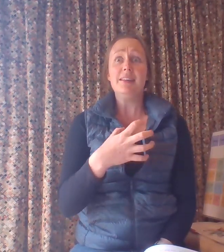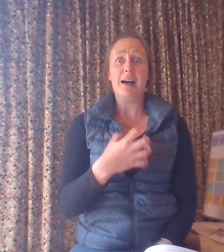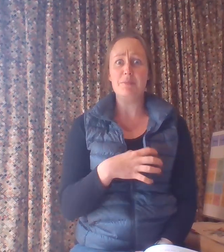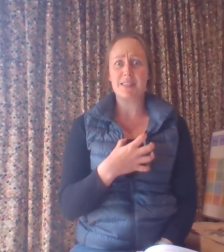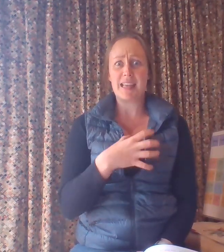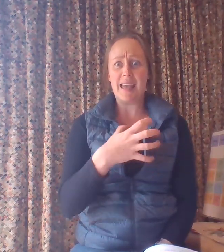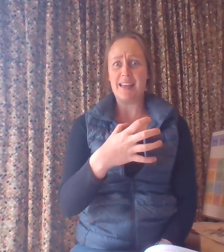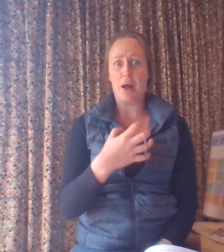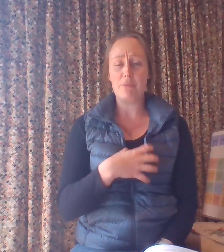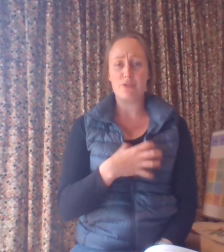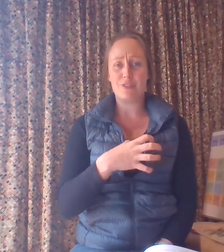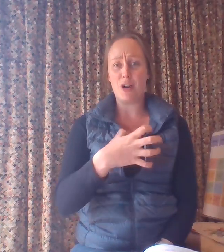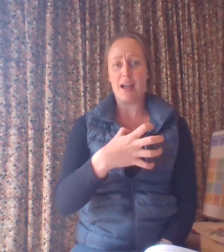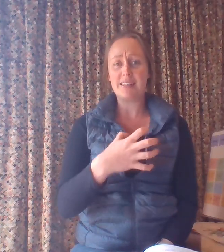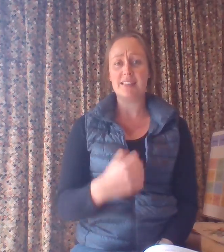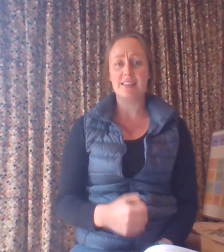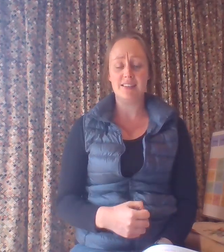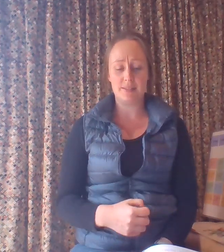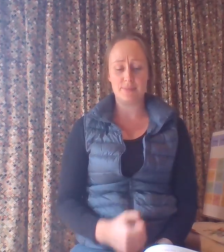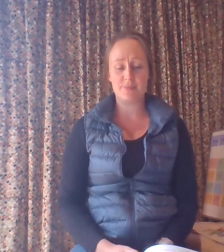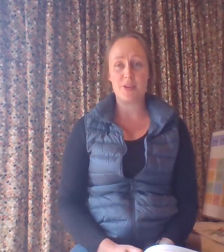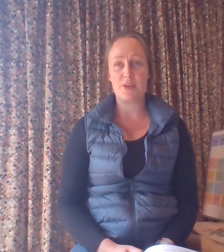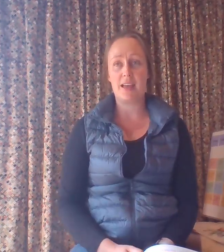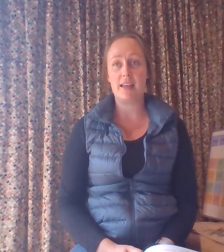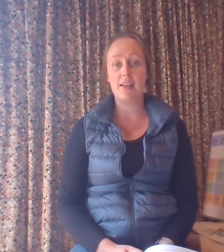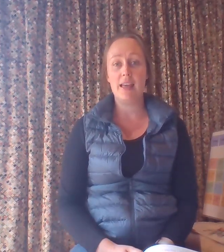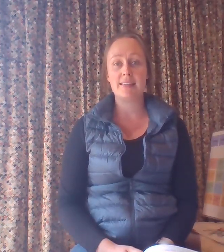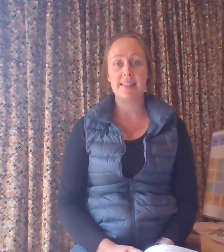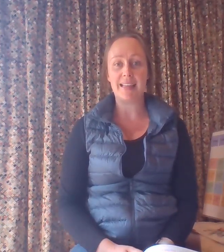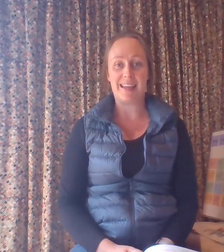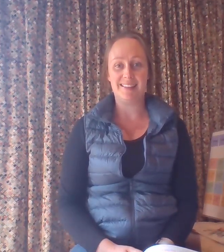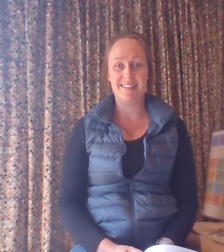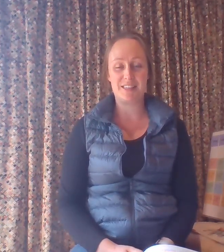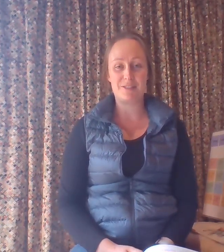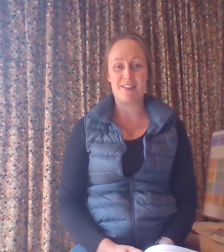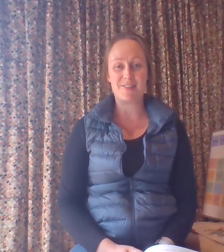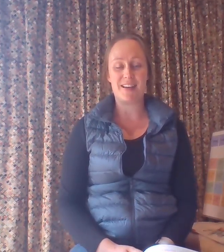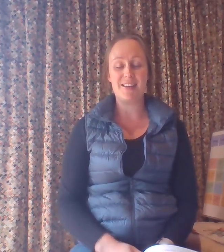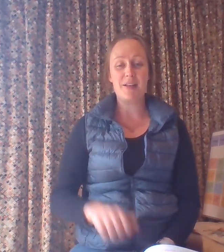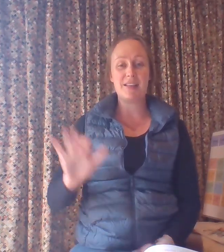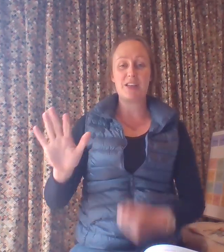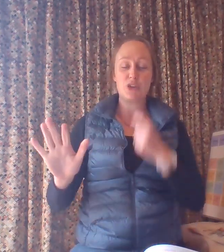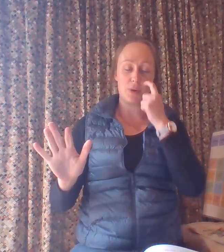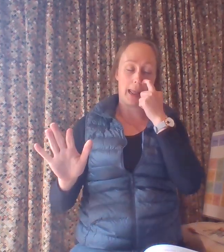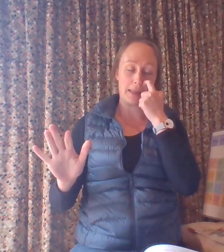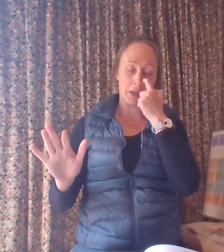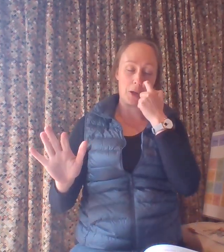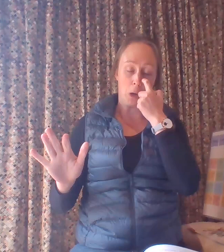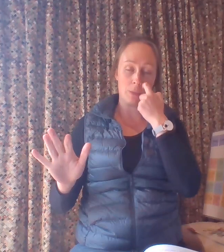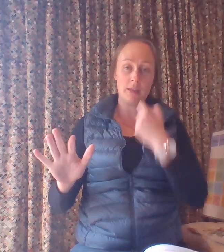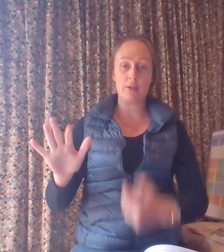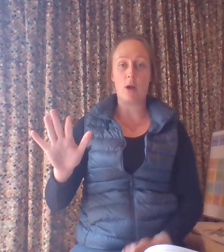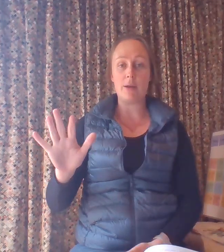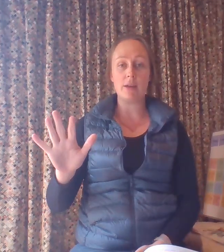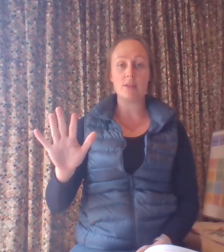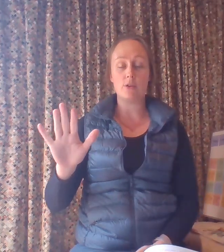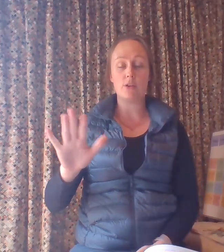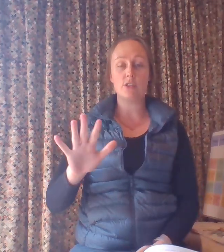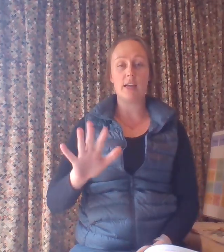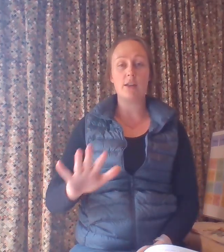I'm scared. I'm frightened. Okay. Silly. This is a fun one. Get your hand that you normally write with or you're deciding